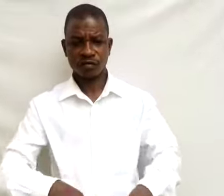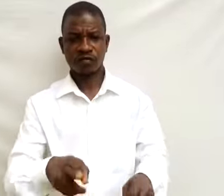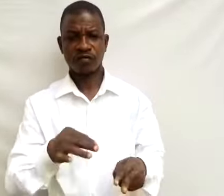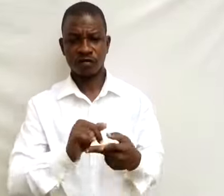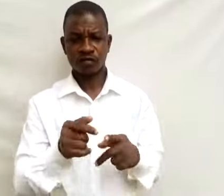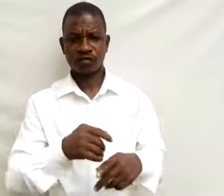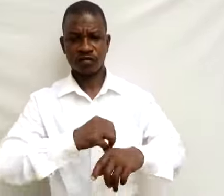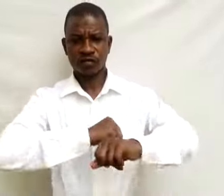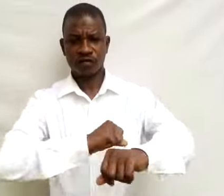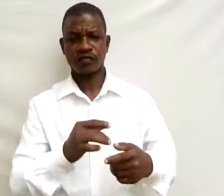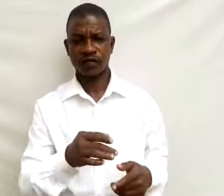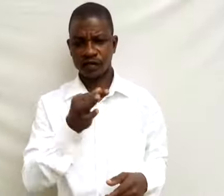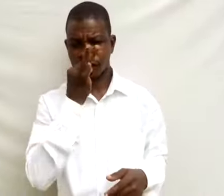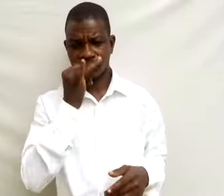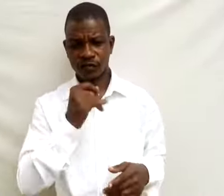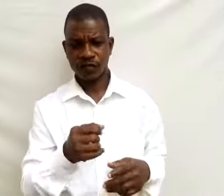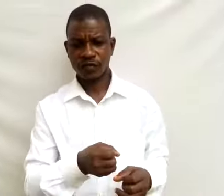food wastage.